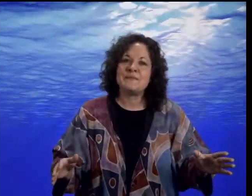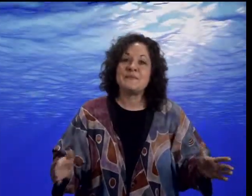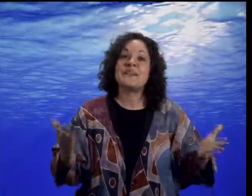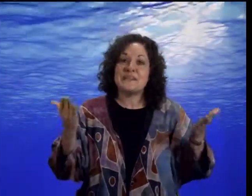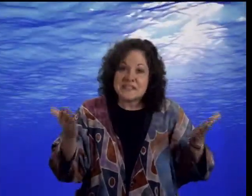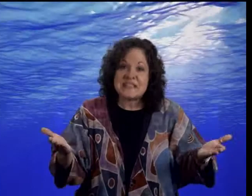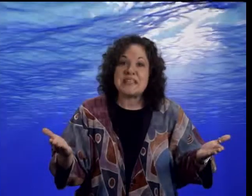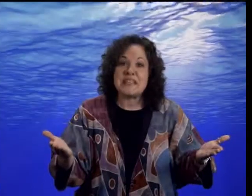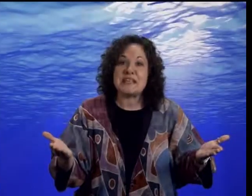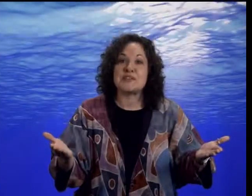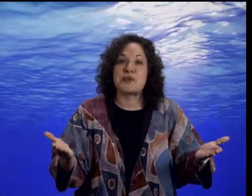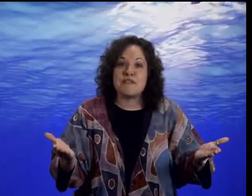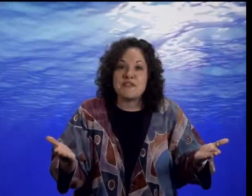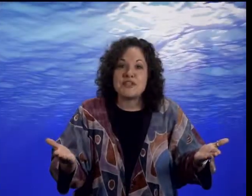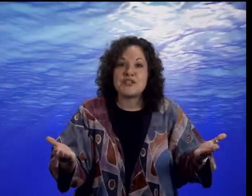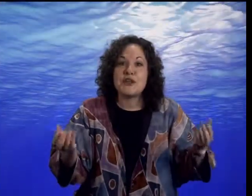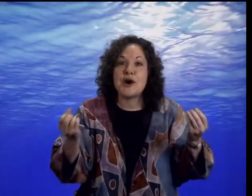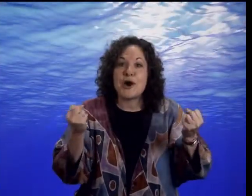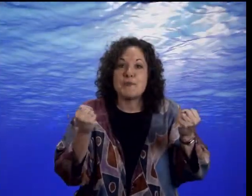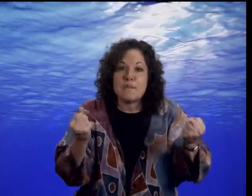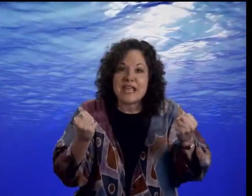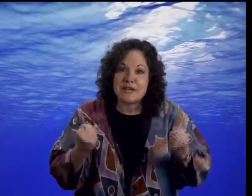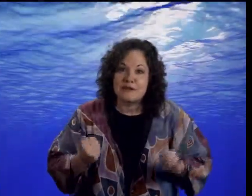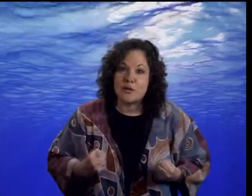The sea is what fish are made for.